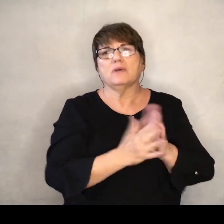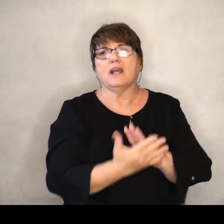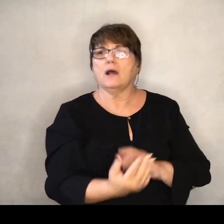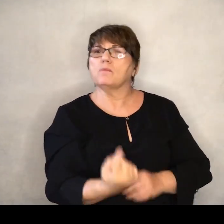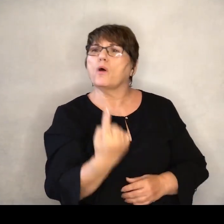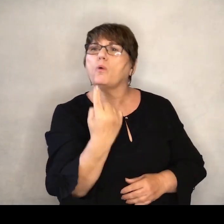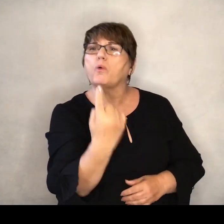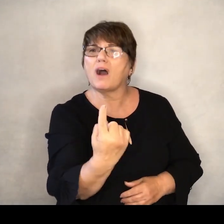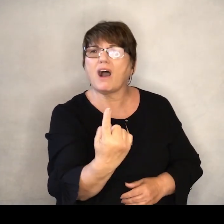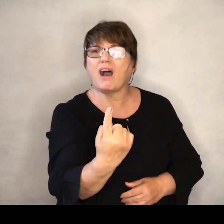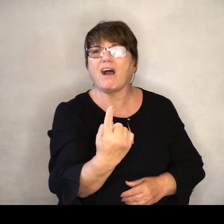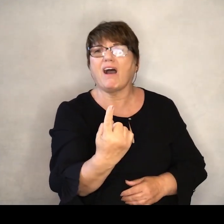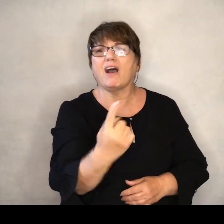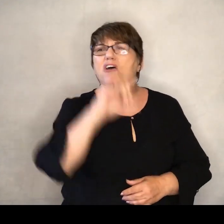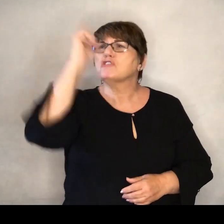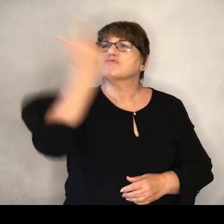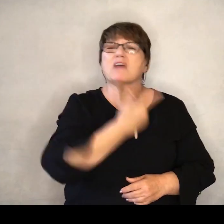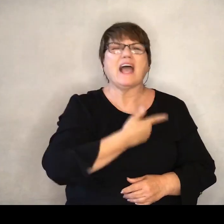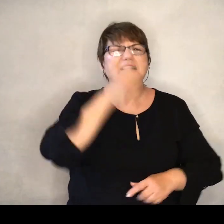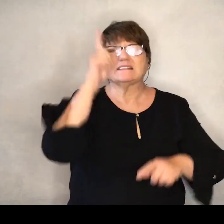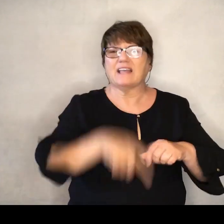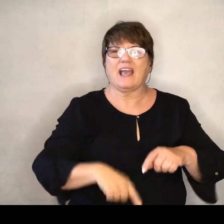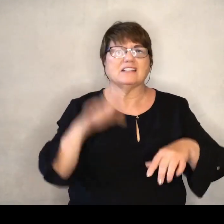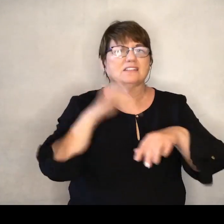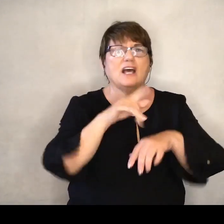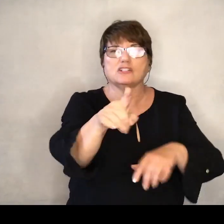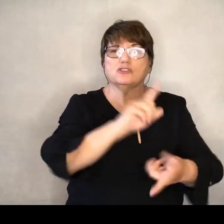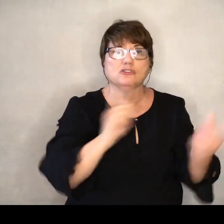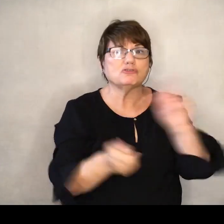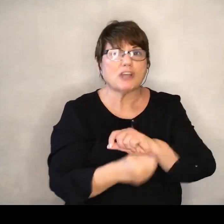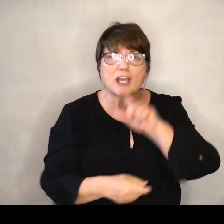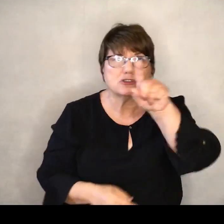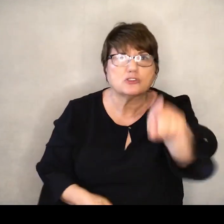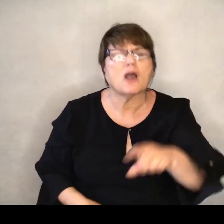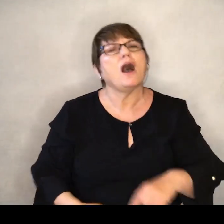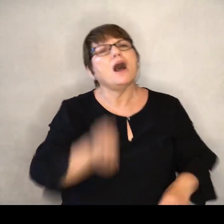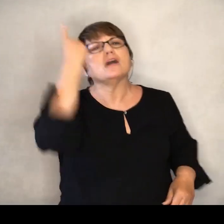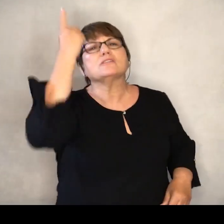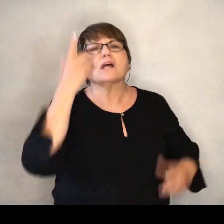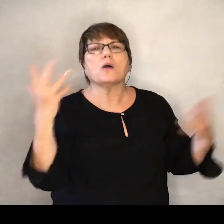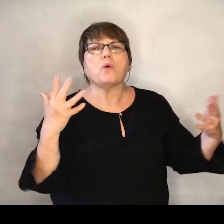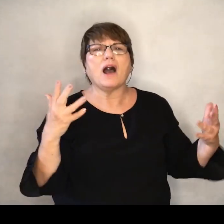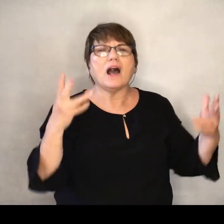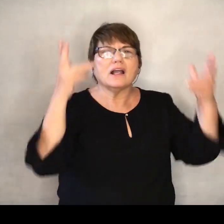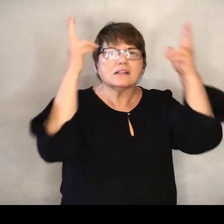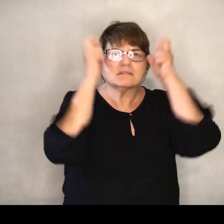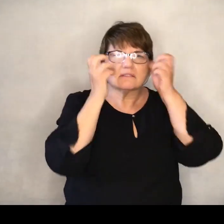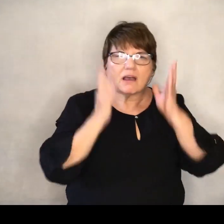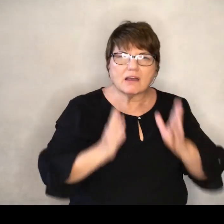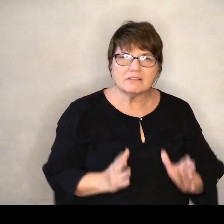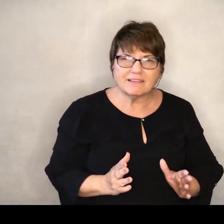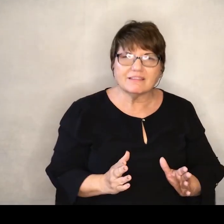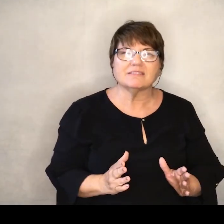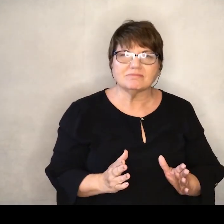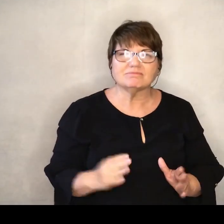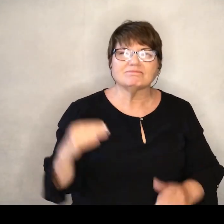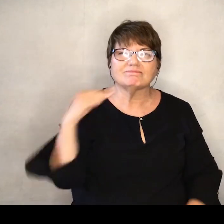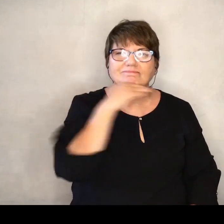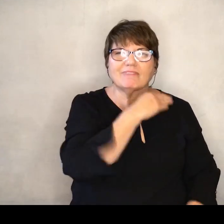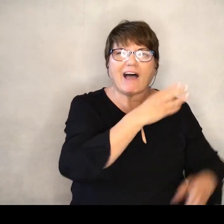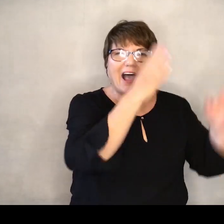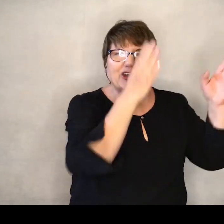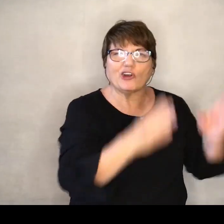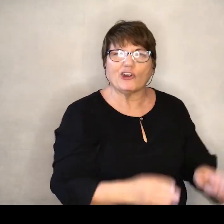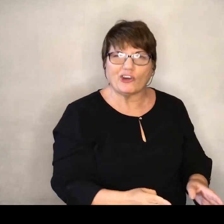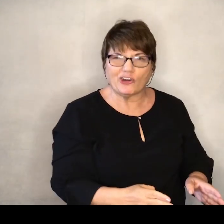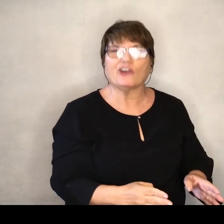one that grace could never change Oh, fear, he is a